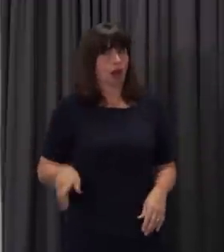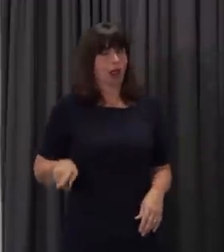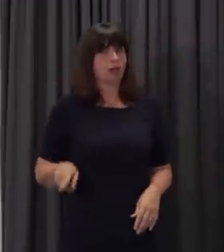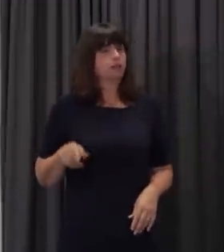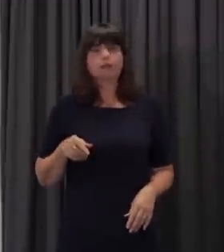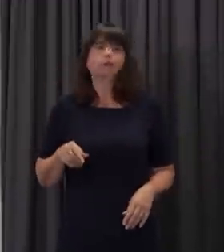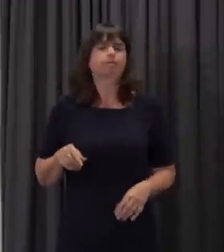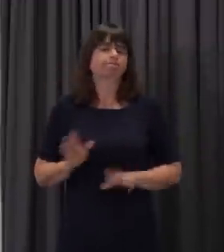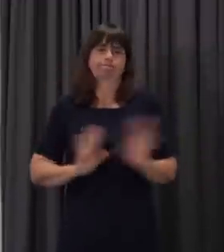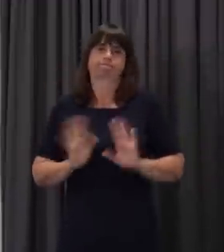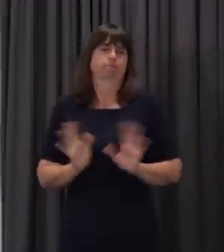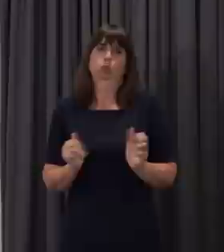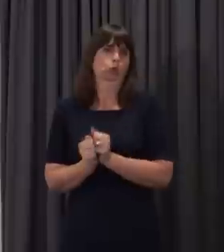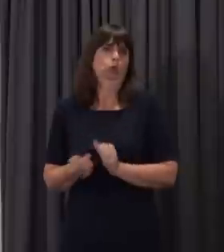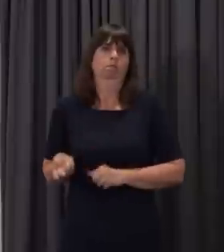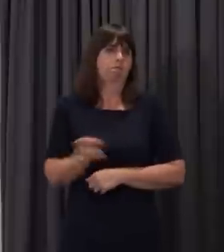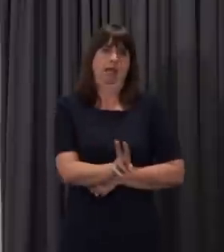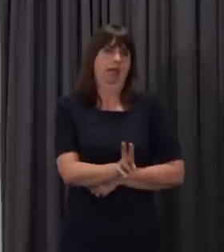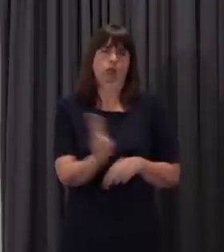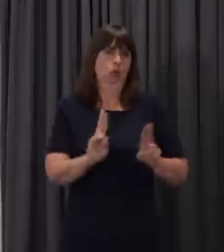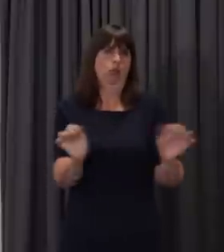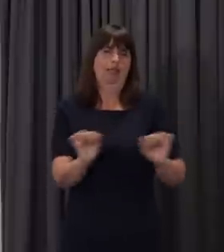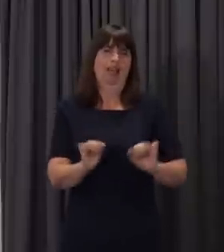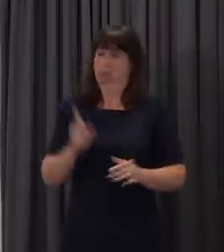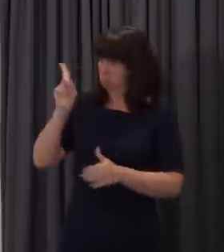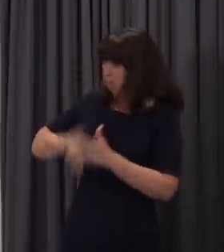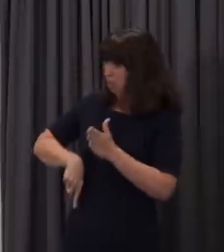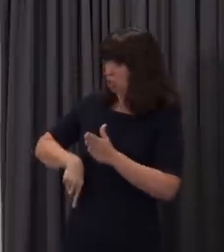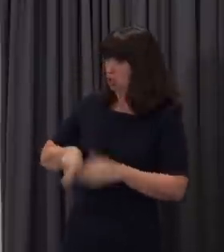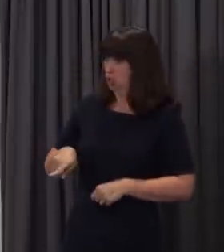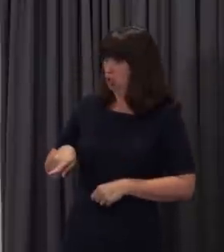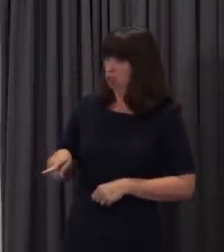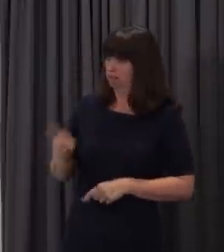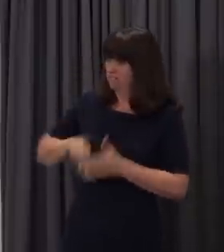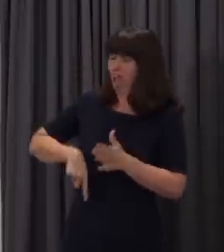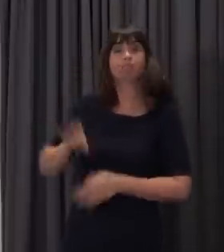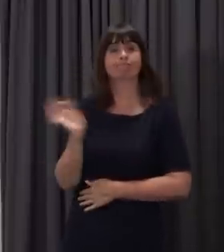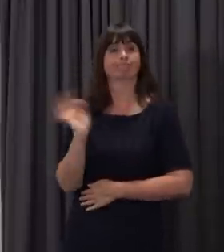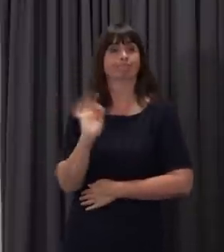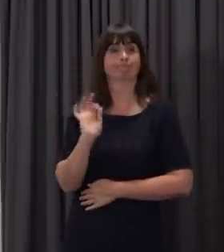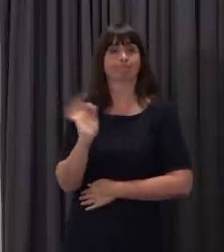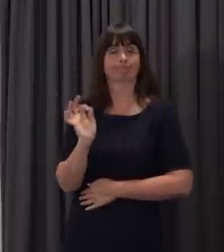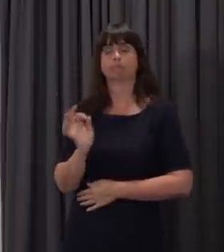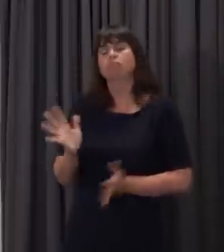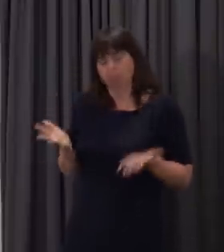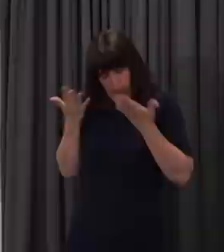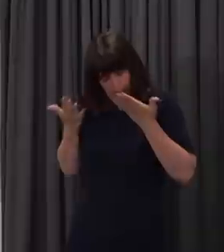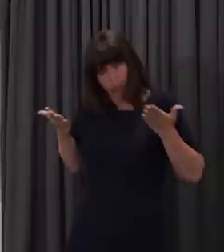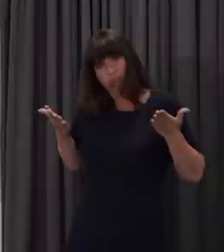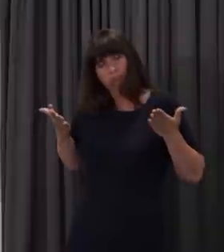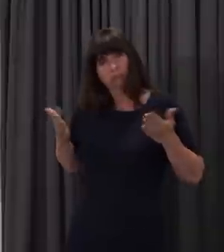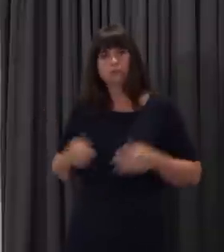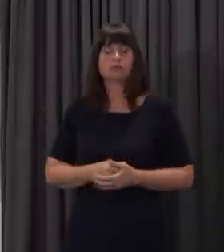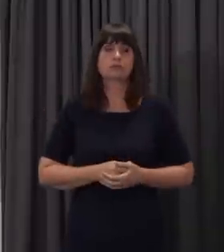should not return at this stage and they will not be penalised for that. But what we do know for many parents